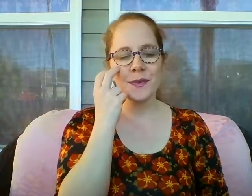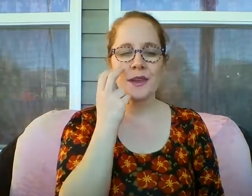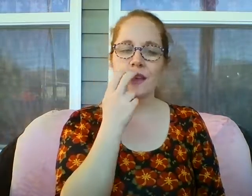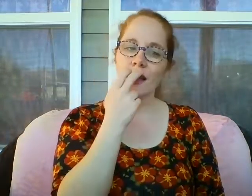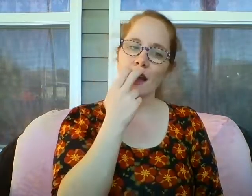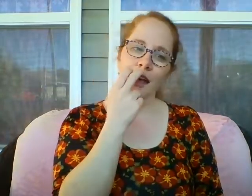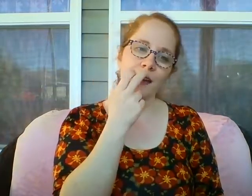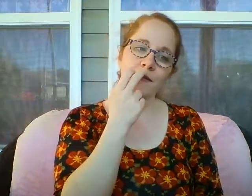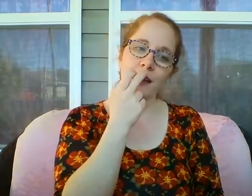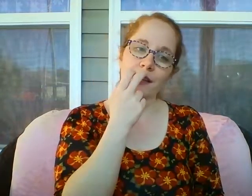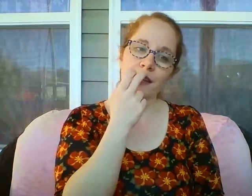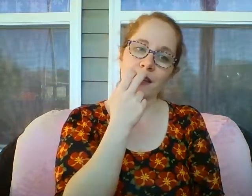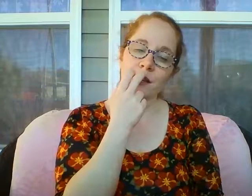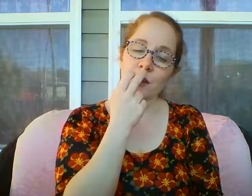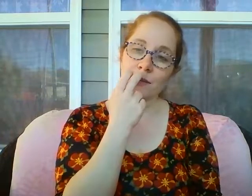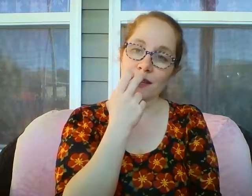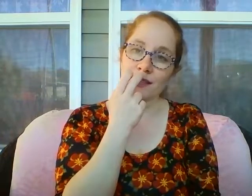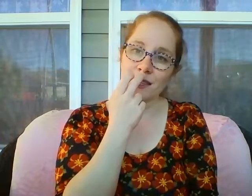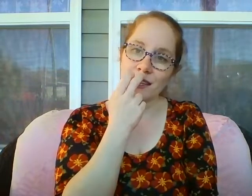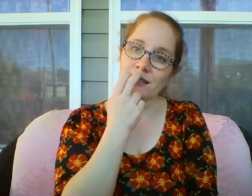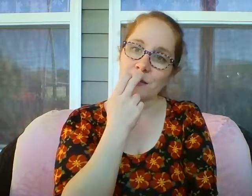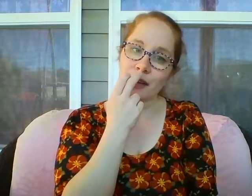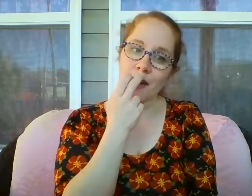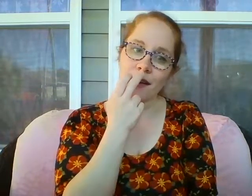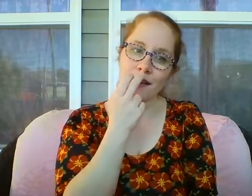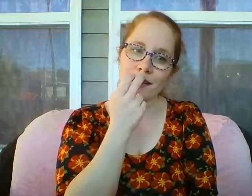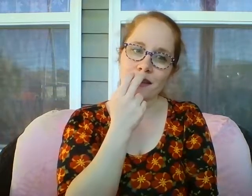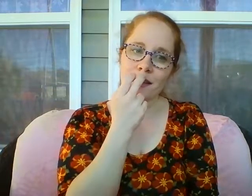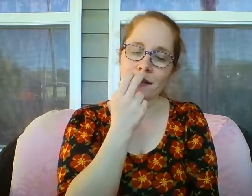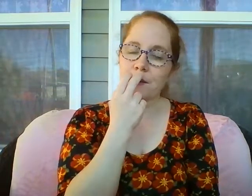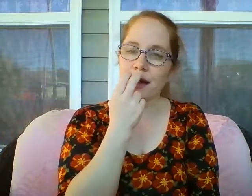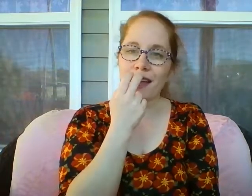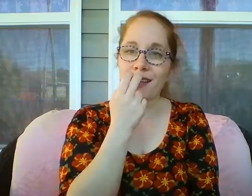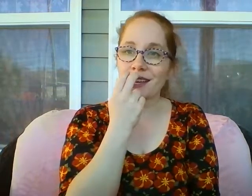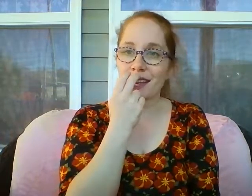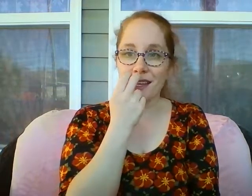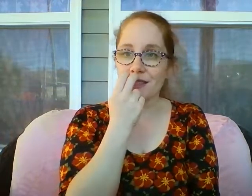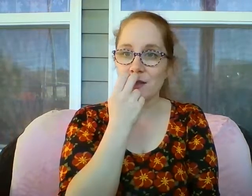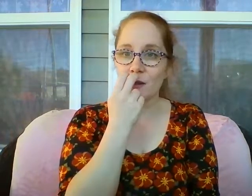I invite the atonement into my heart, mind, and soul.